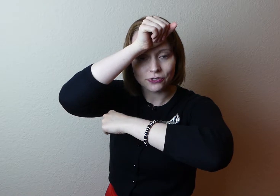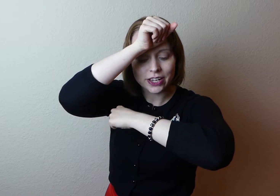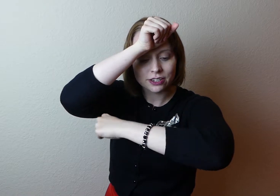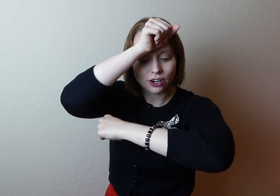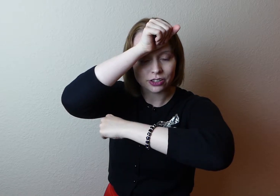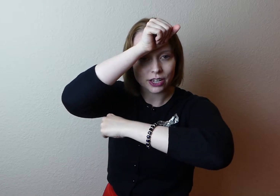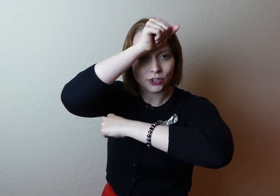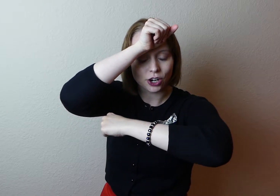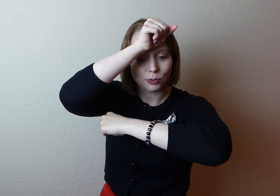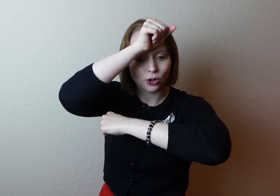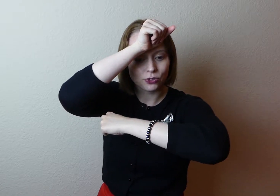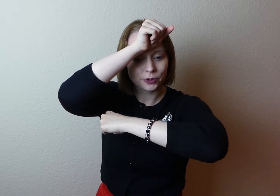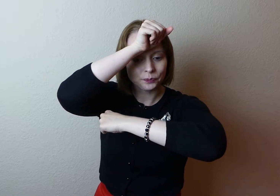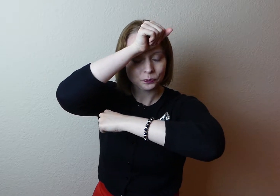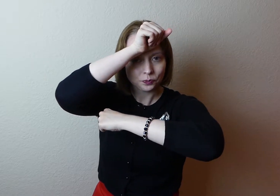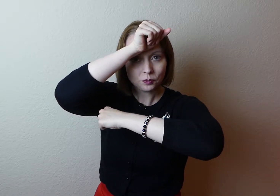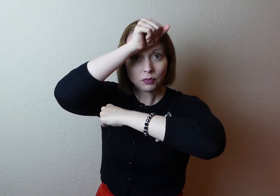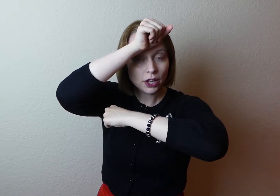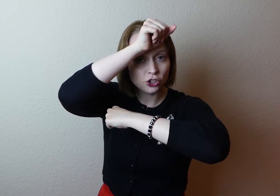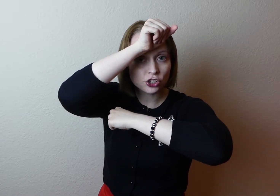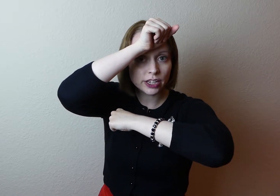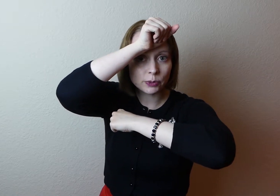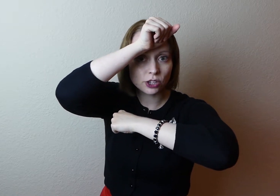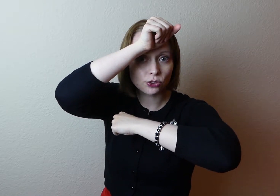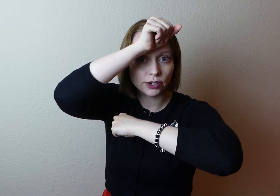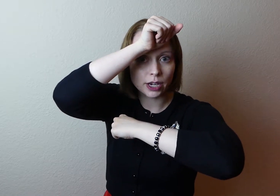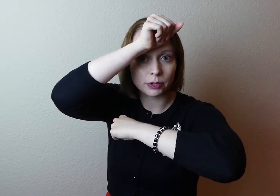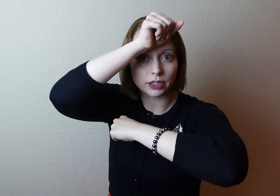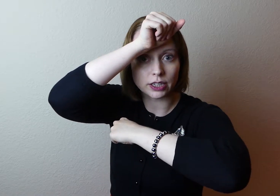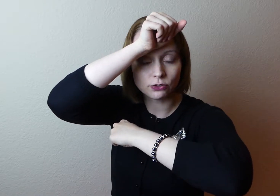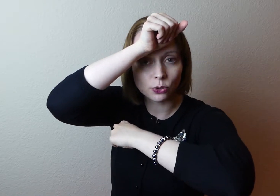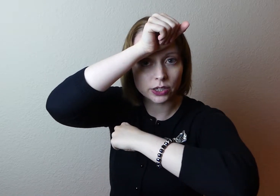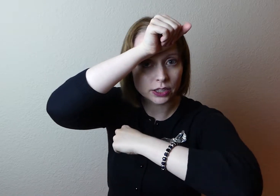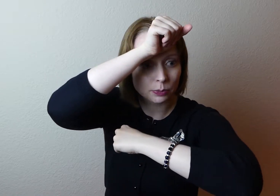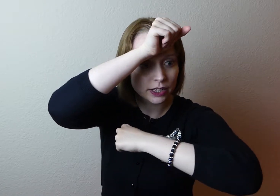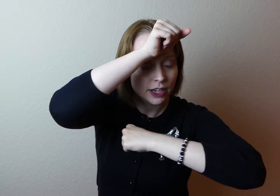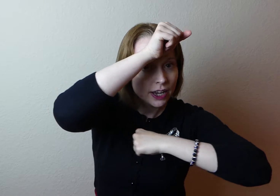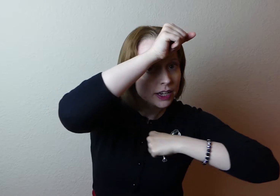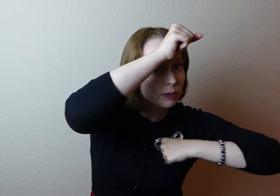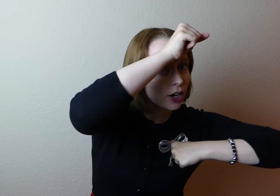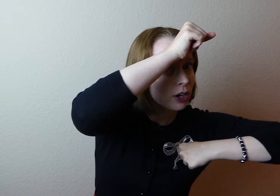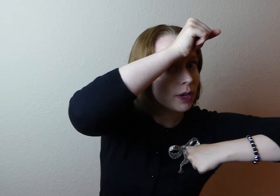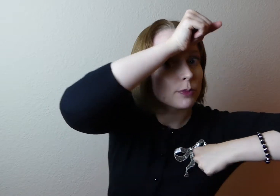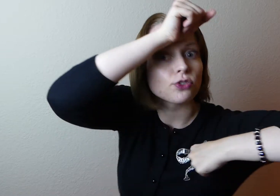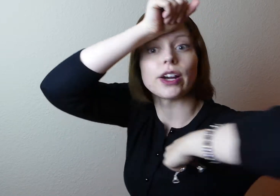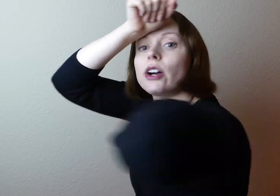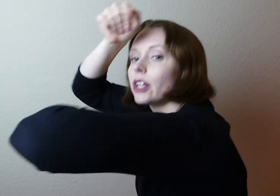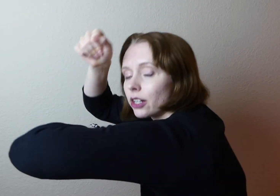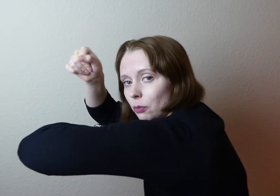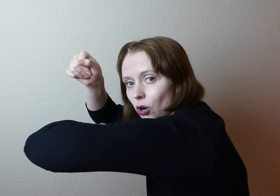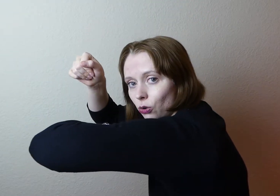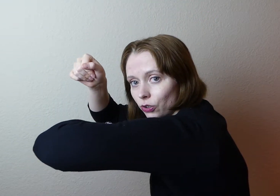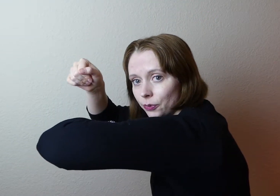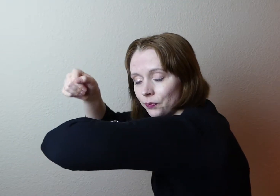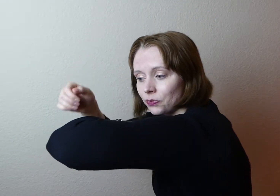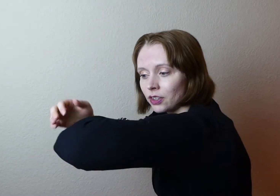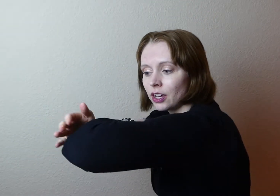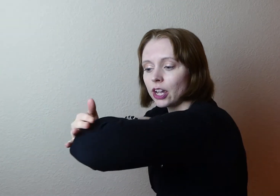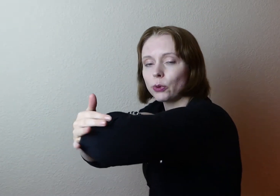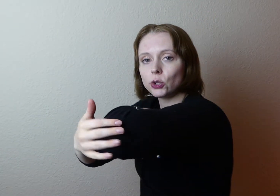face, our left arm over. And just like with the three, I'm going to lean forward a little bit as my arm comes around and come over. And what you